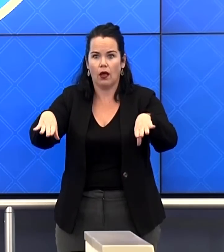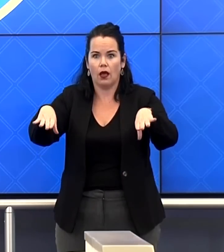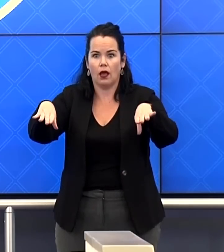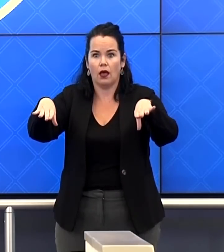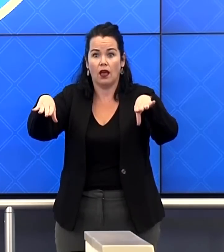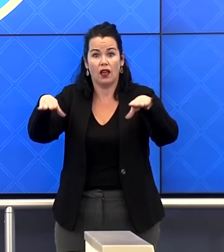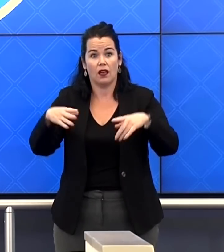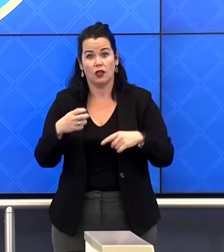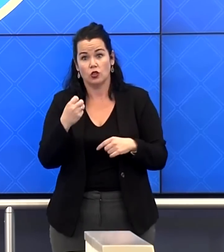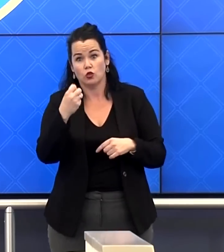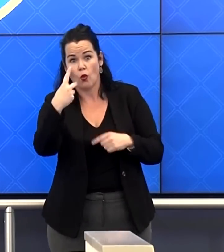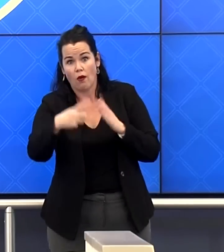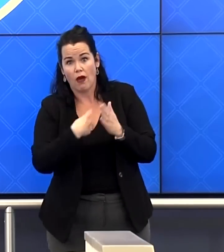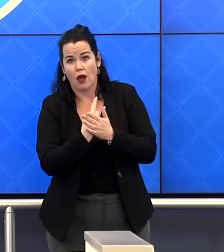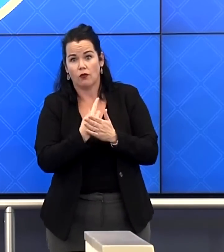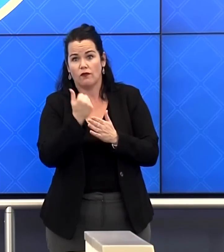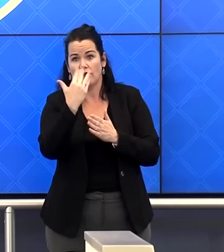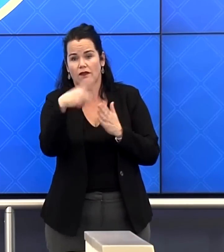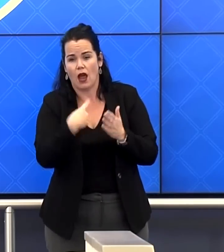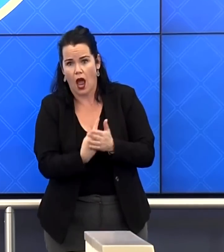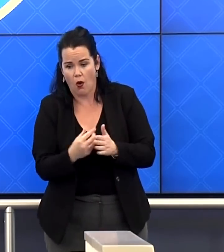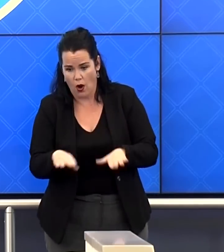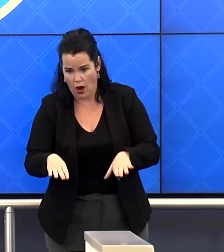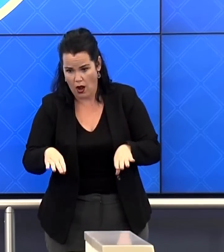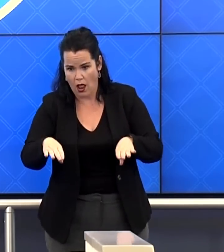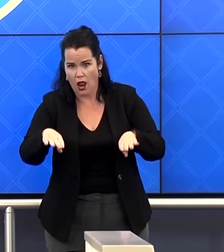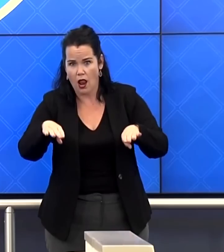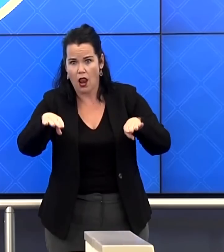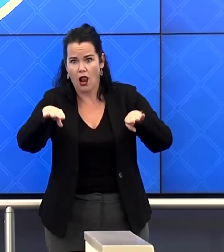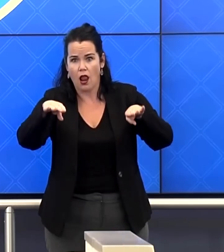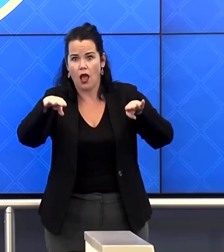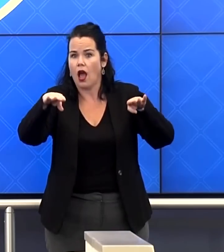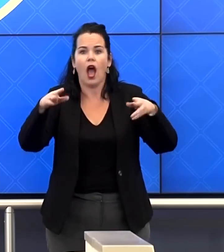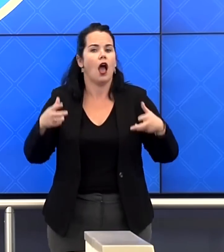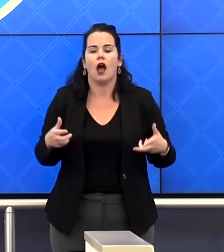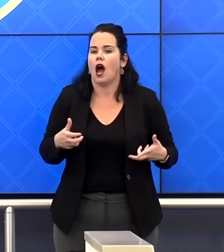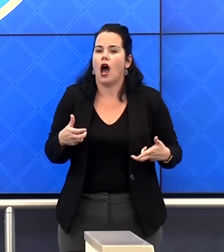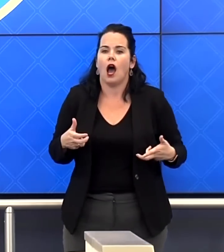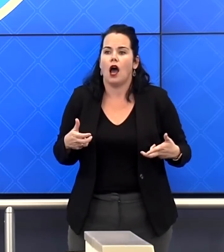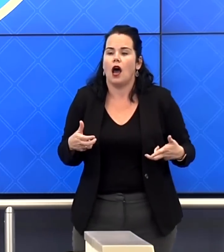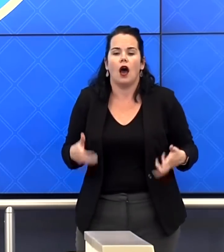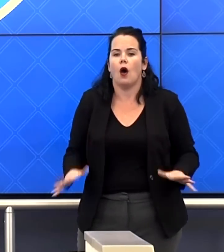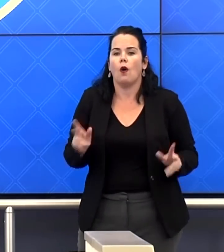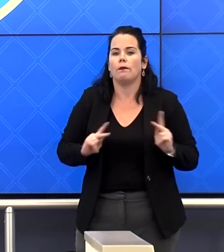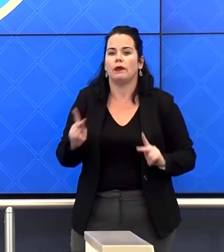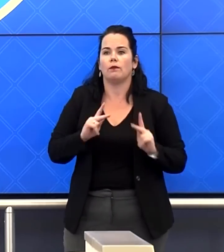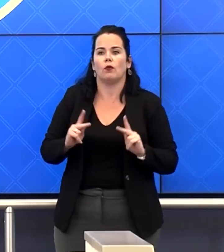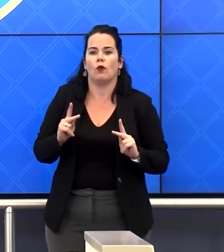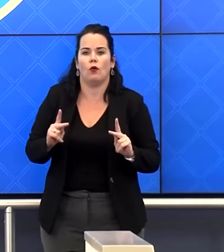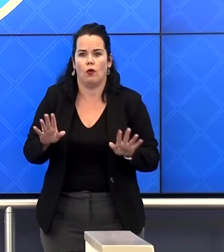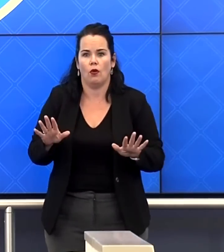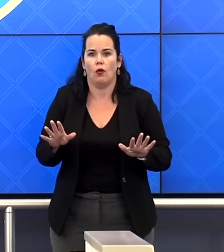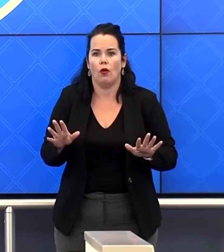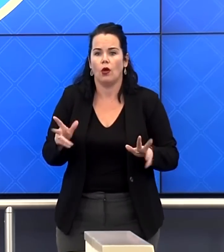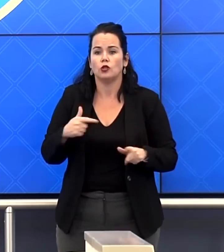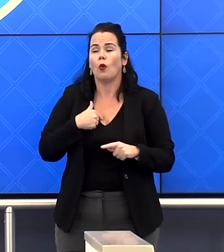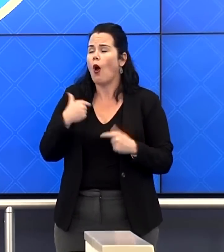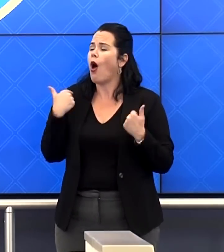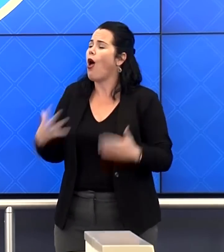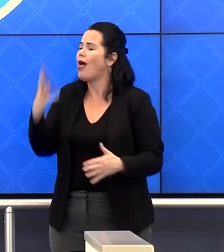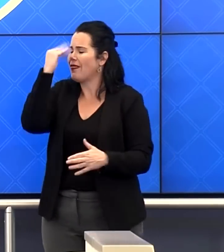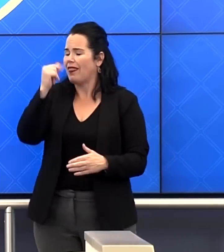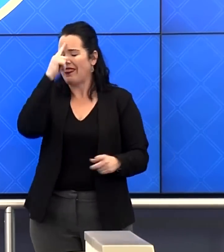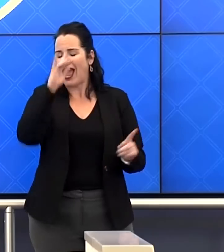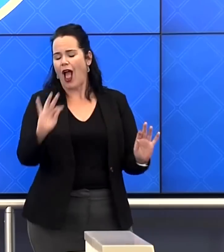next 12, 15 hours. I don't want anyone to go to bed tonight not knowing how serious the situation is